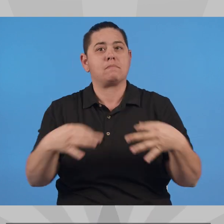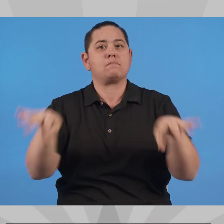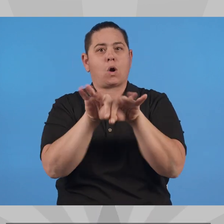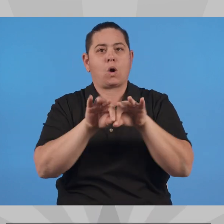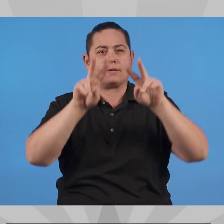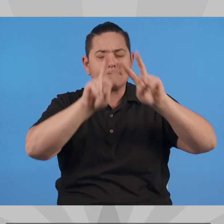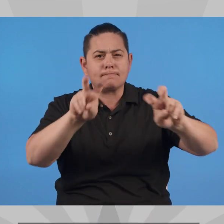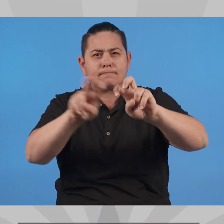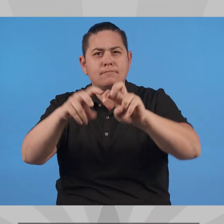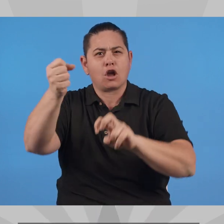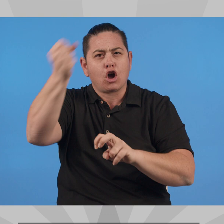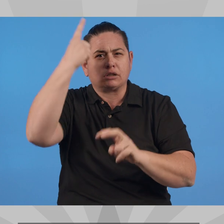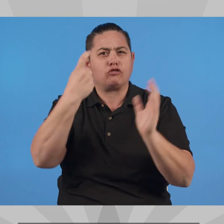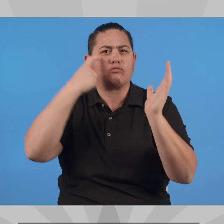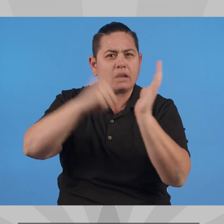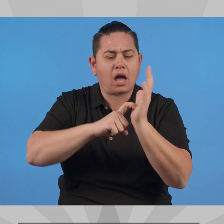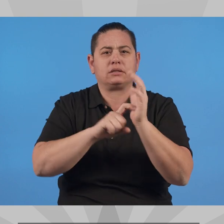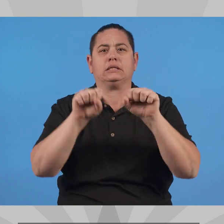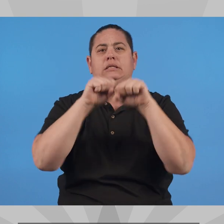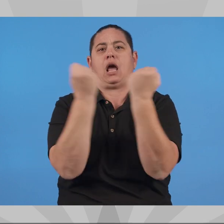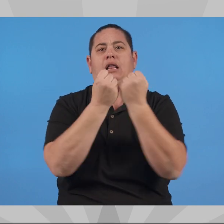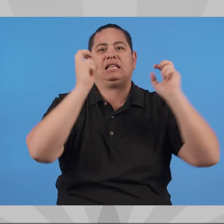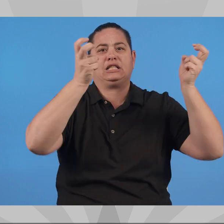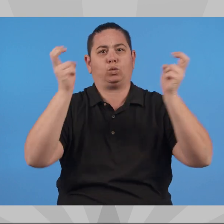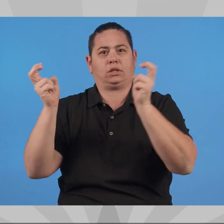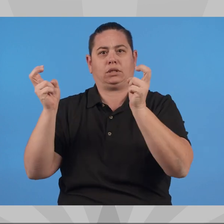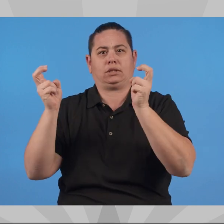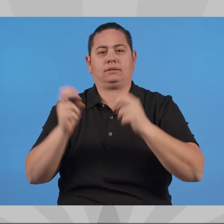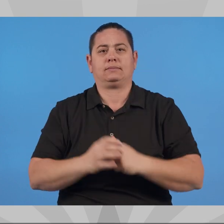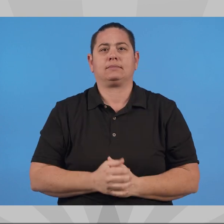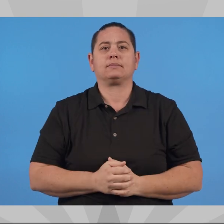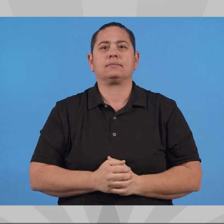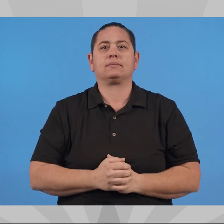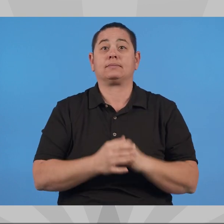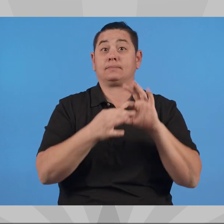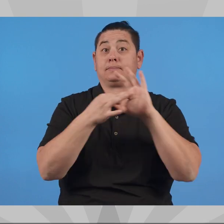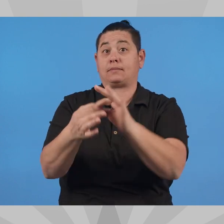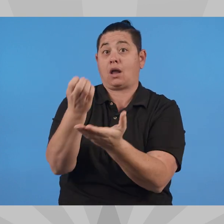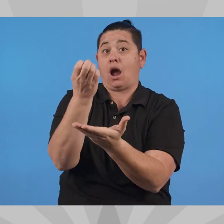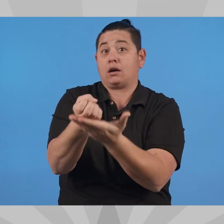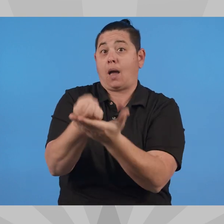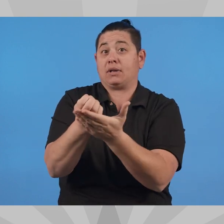recognizing the importance of addressing societal challenges in a pragmatic and compassionate manner.